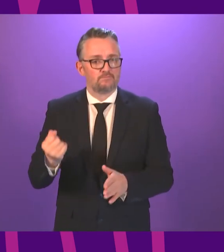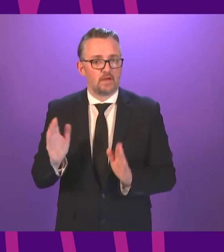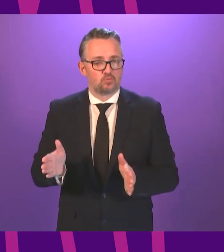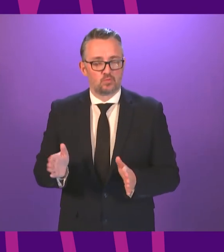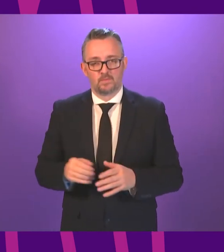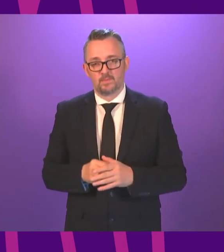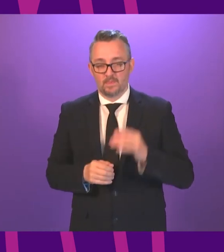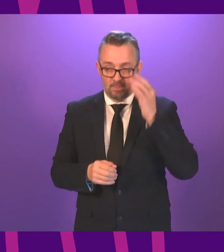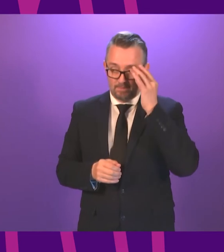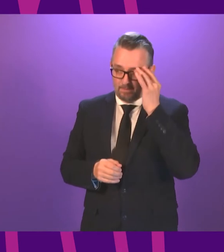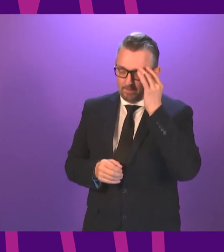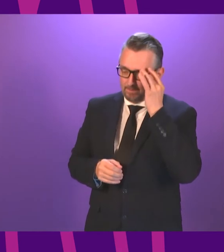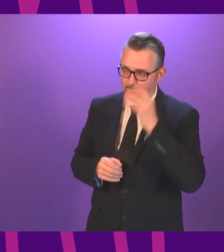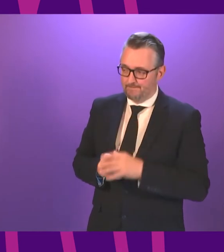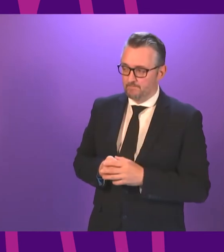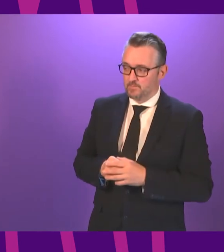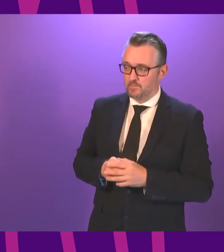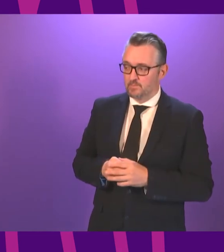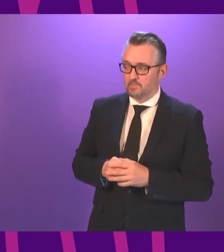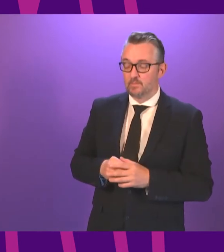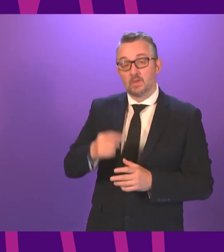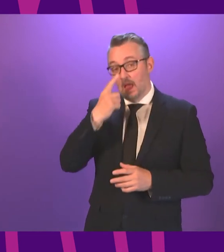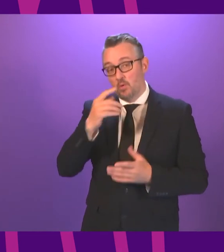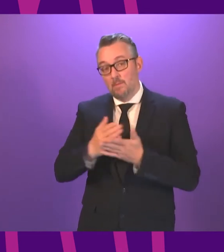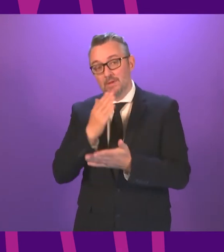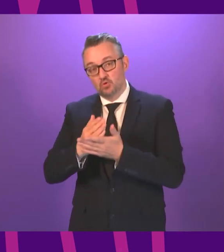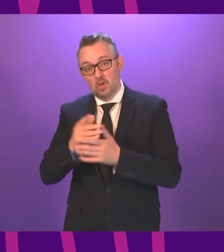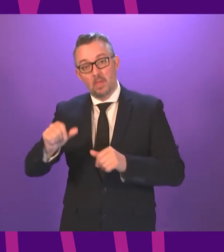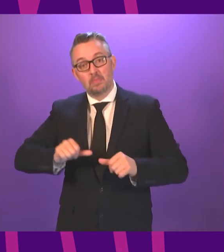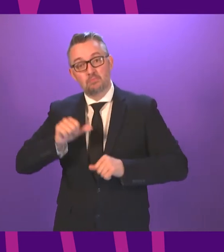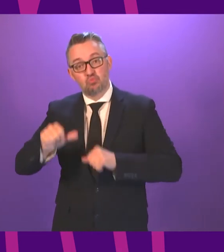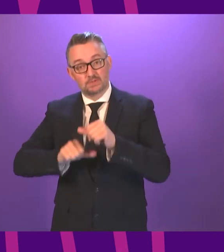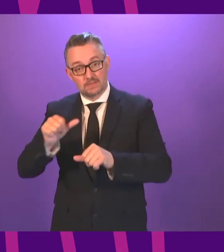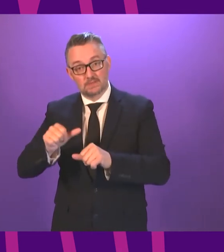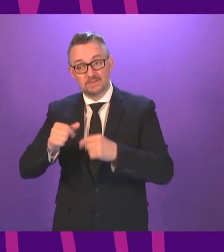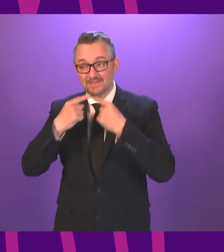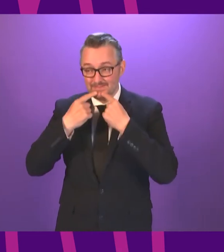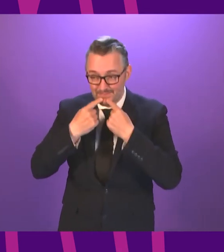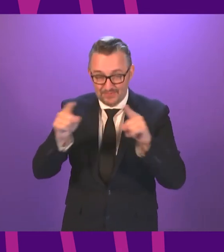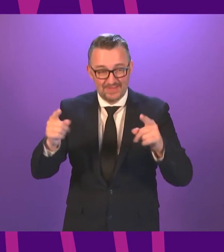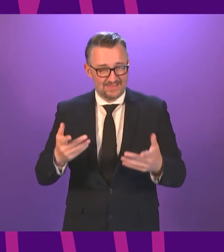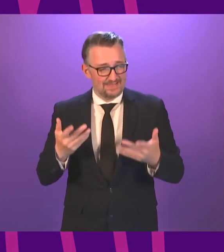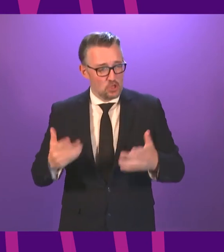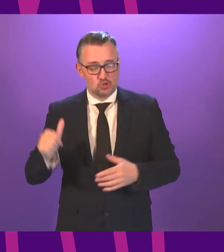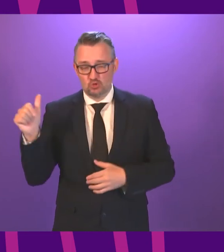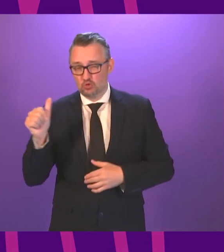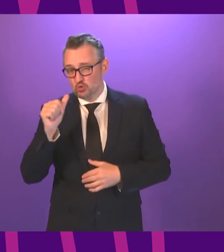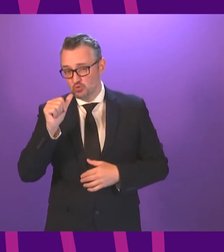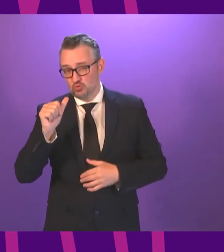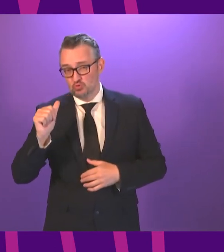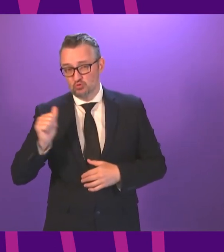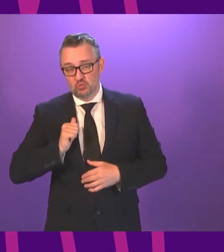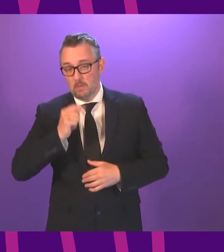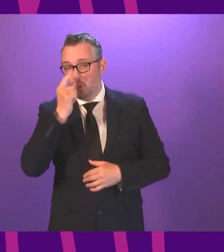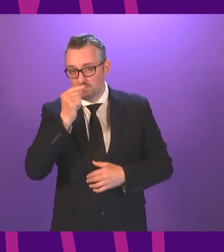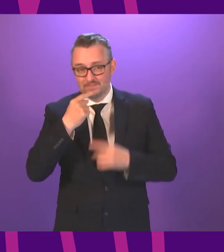Can we ensure that the process is communicated to teachers immediately, as soon as possible, and